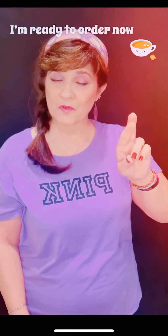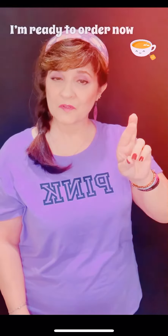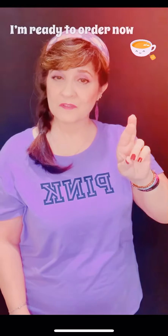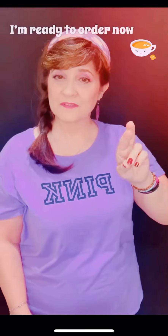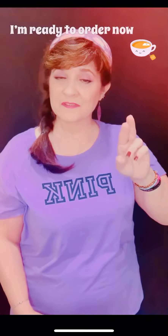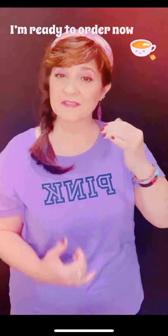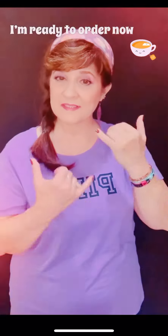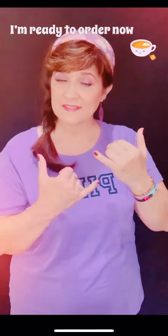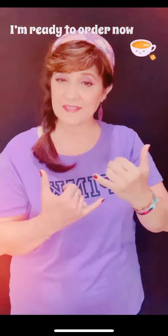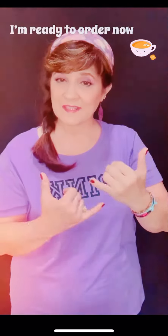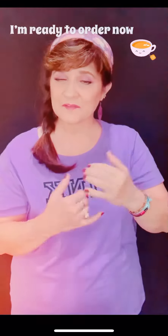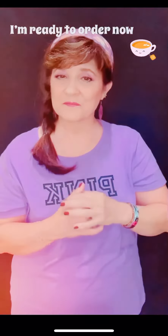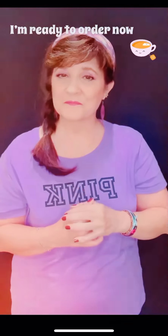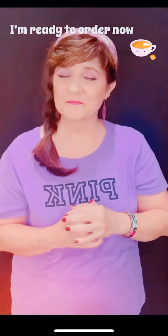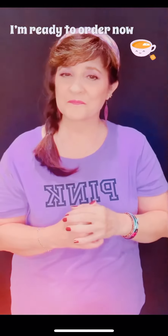kiss the very known